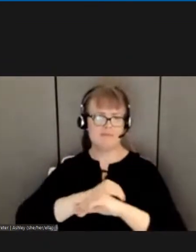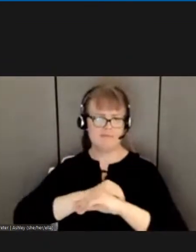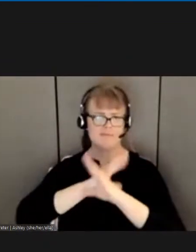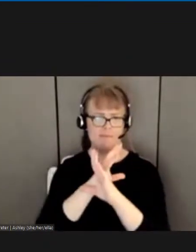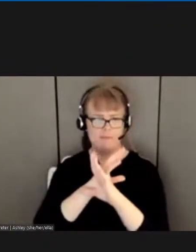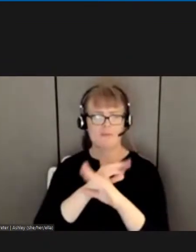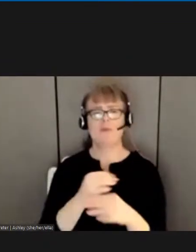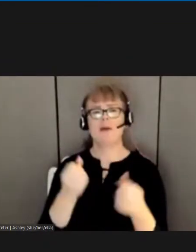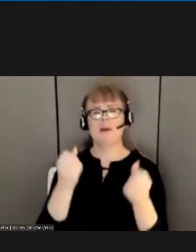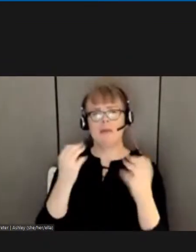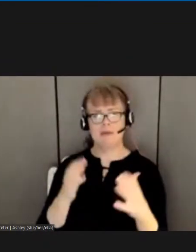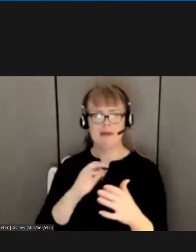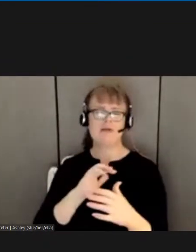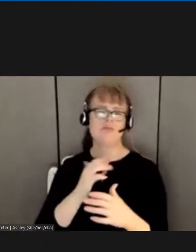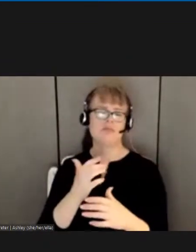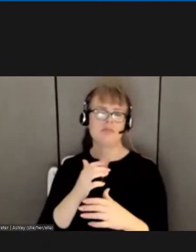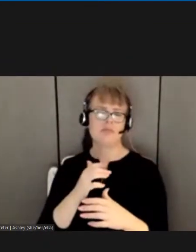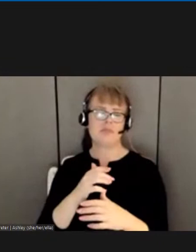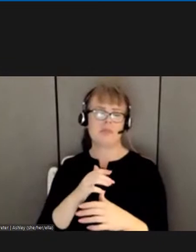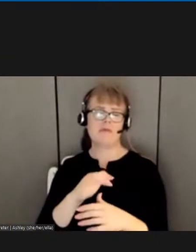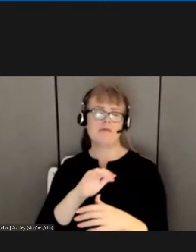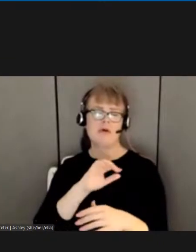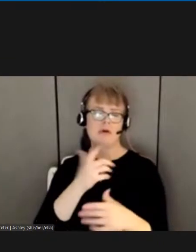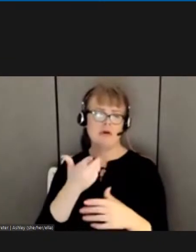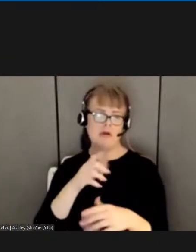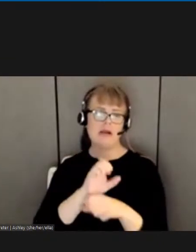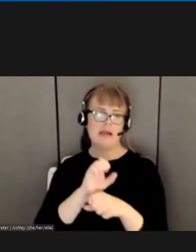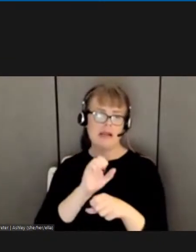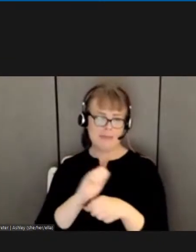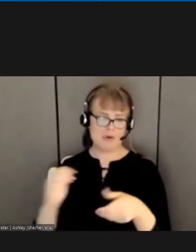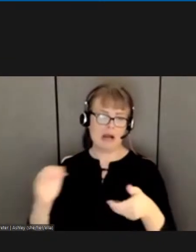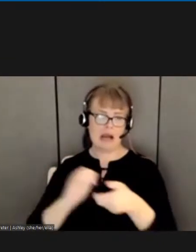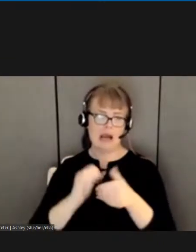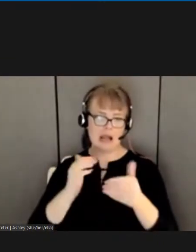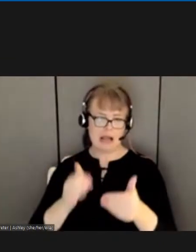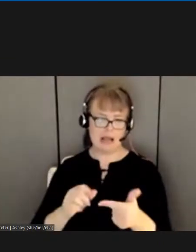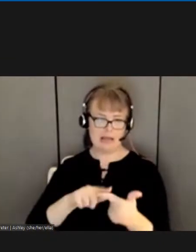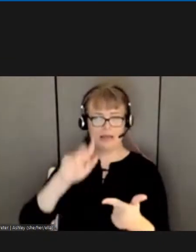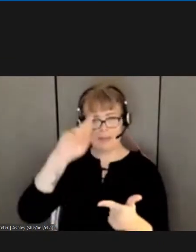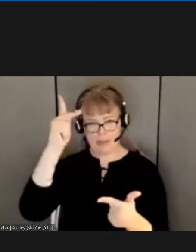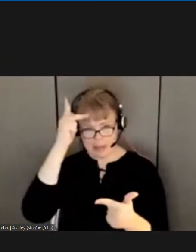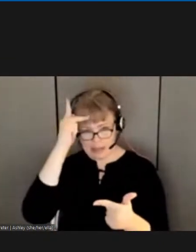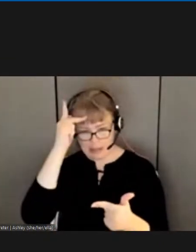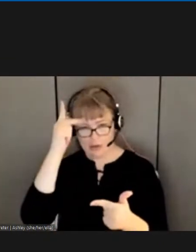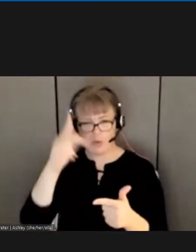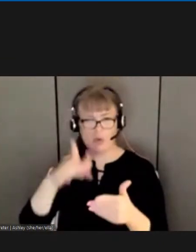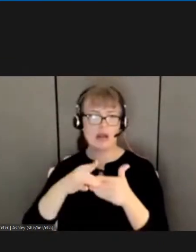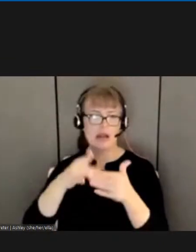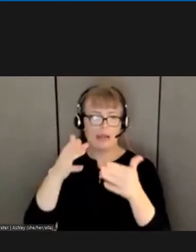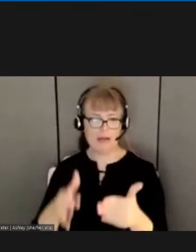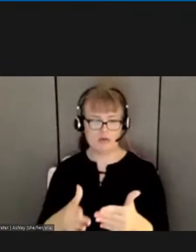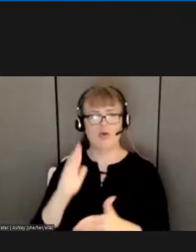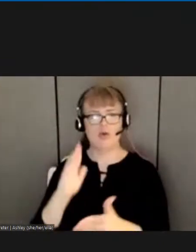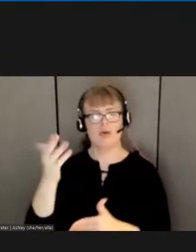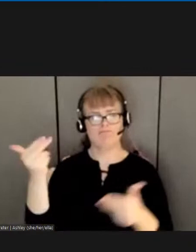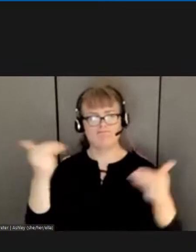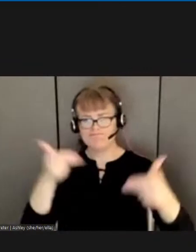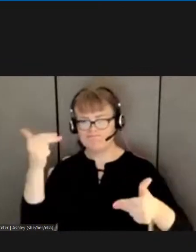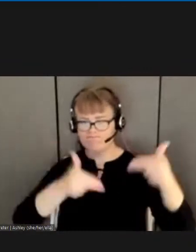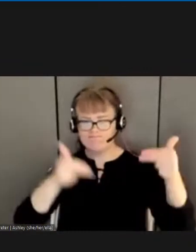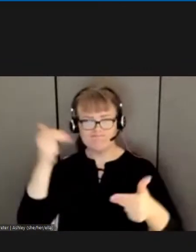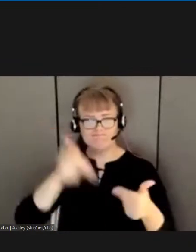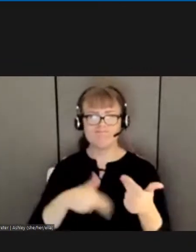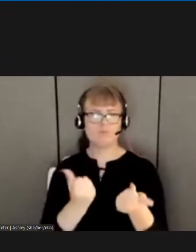allies political leaders and community supporters will be there to show their support for the american postal workers